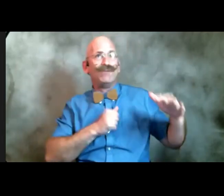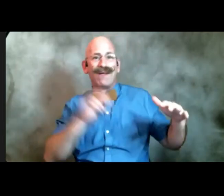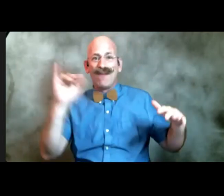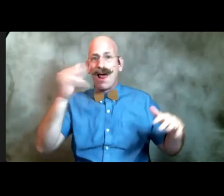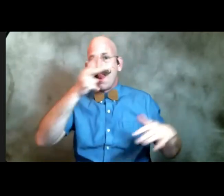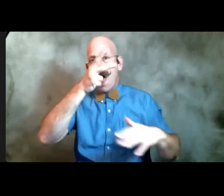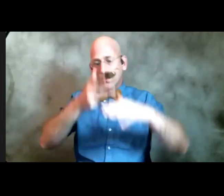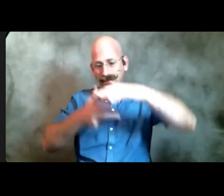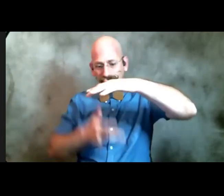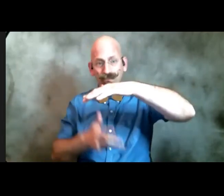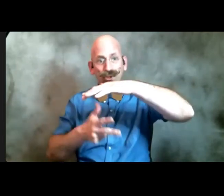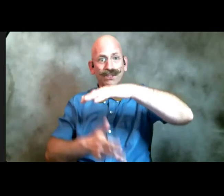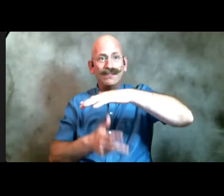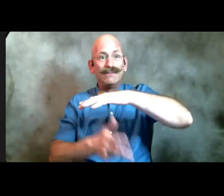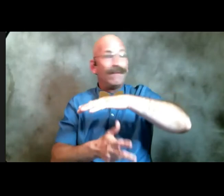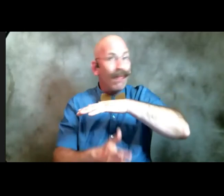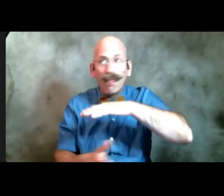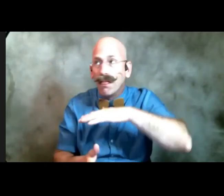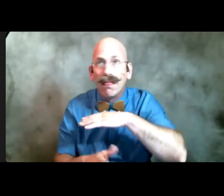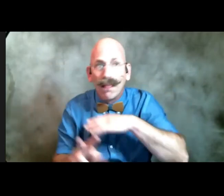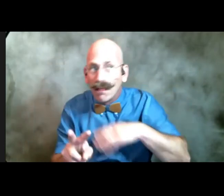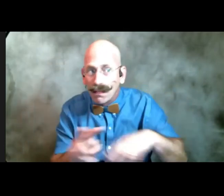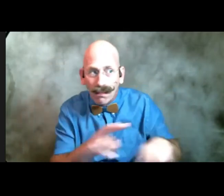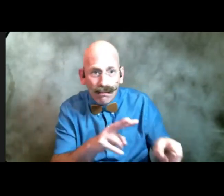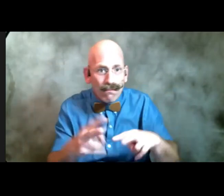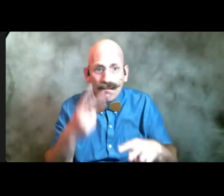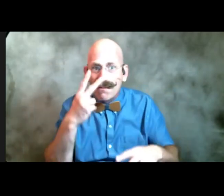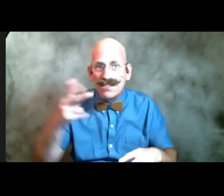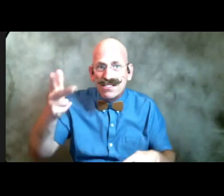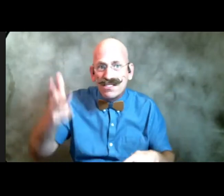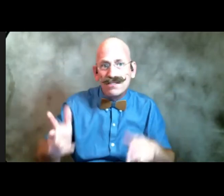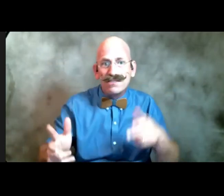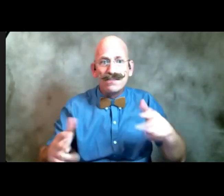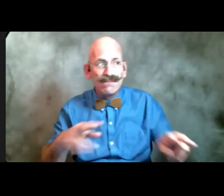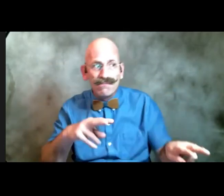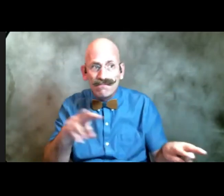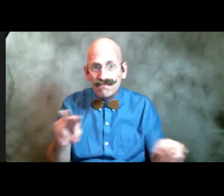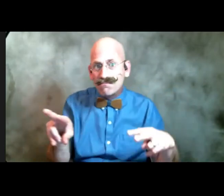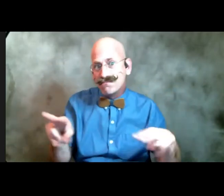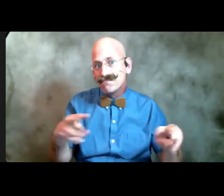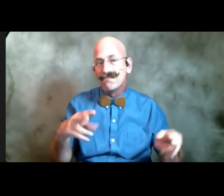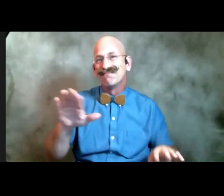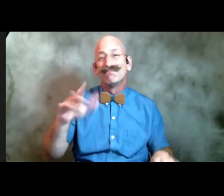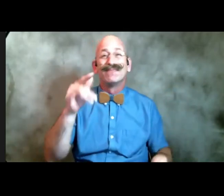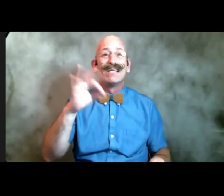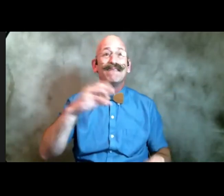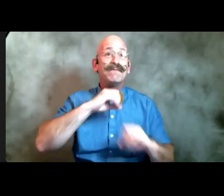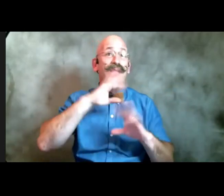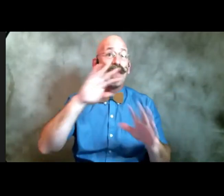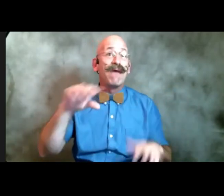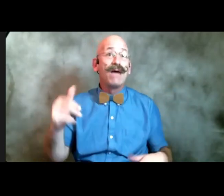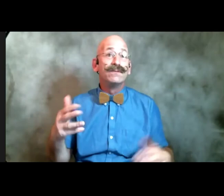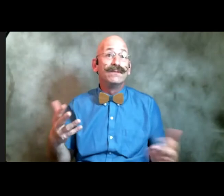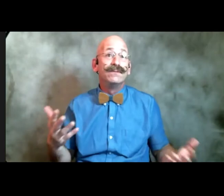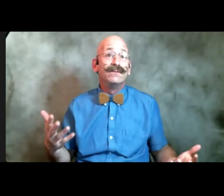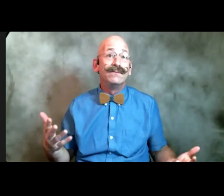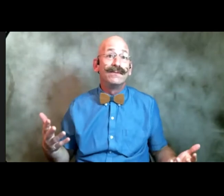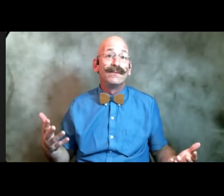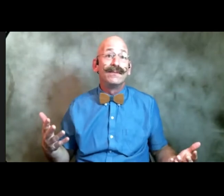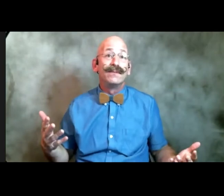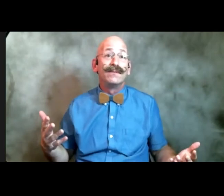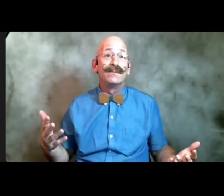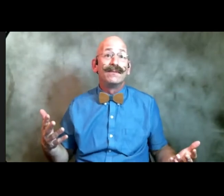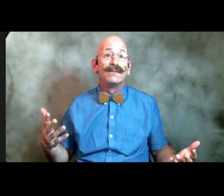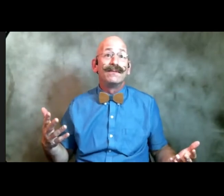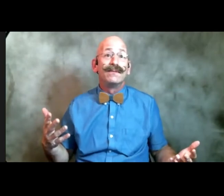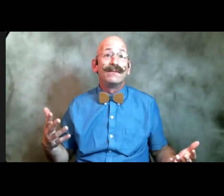skirting the remains of sunken ships if nothing else the overthrowers